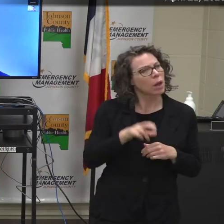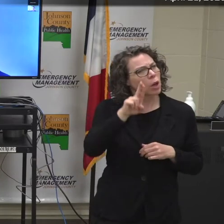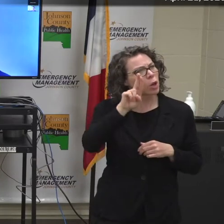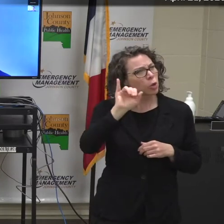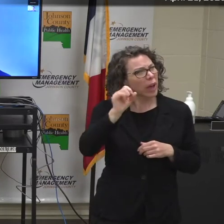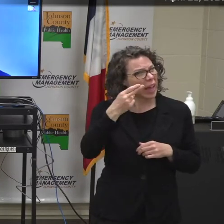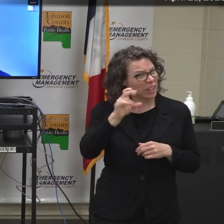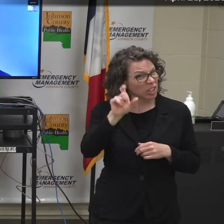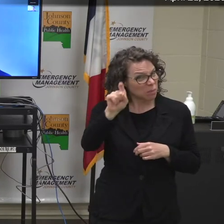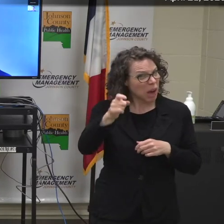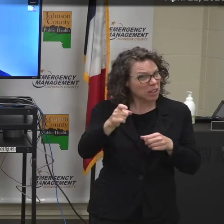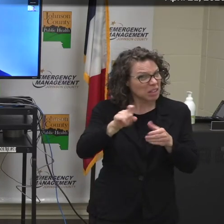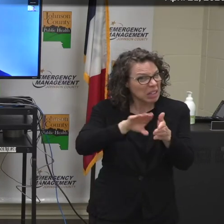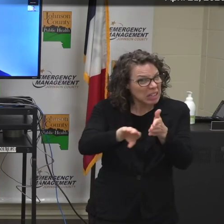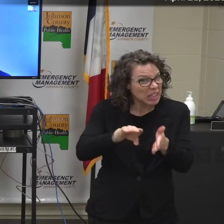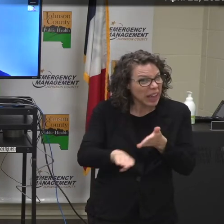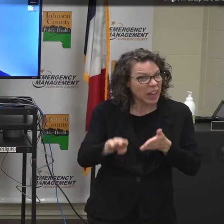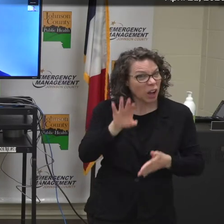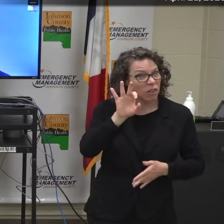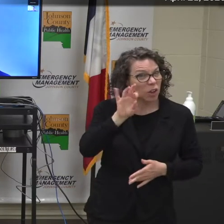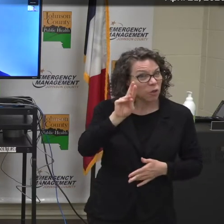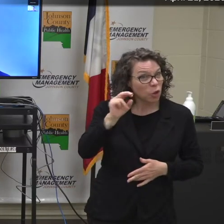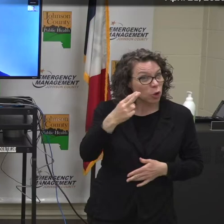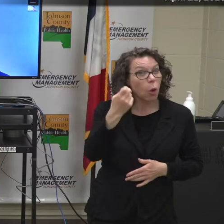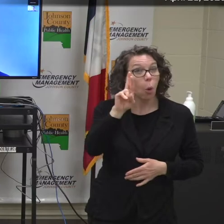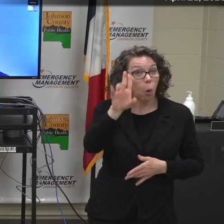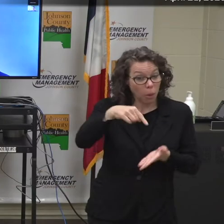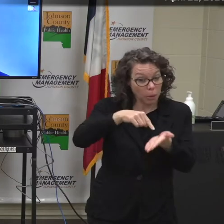reduce pay as UnityPoint has done?